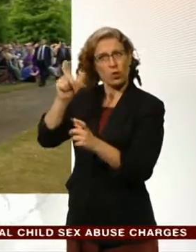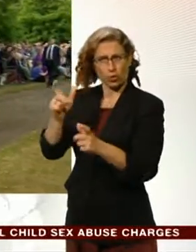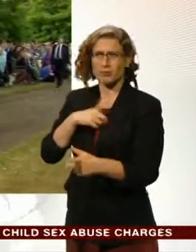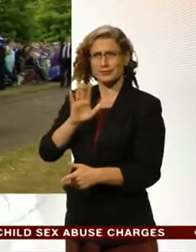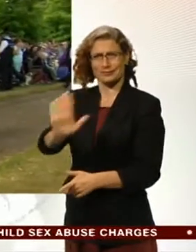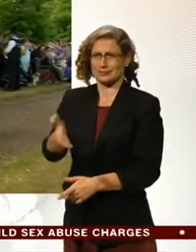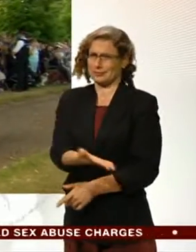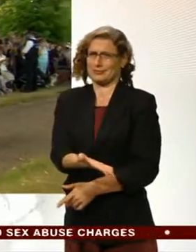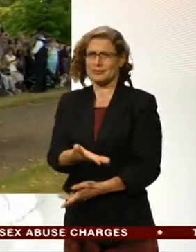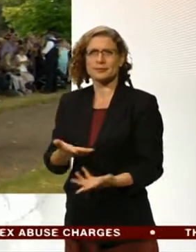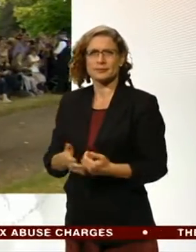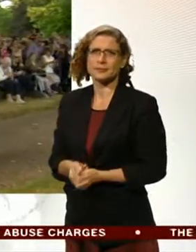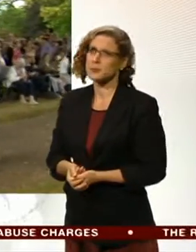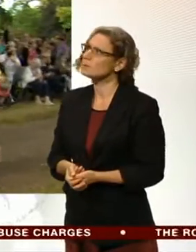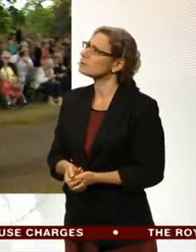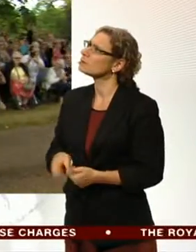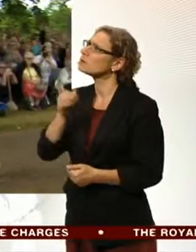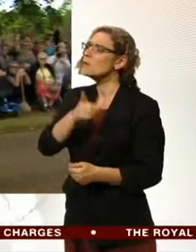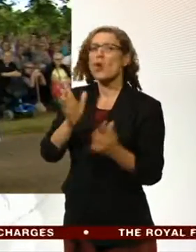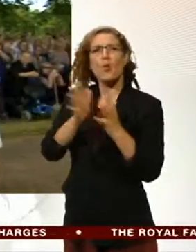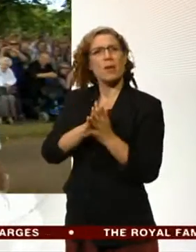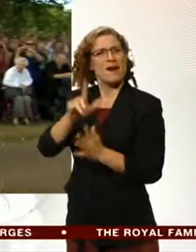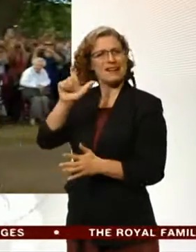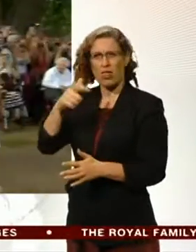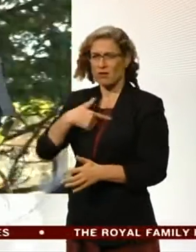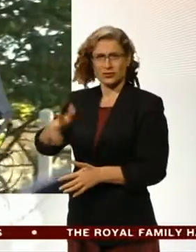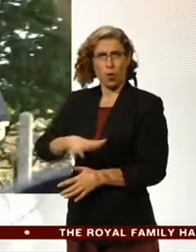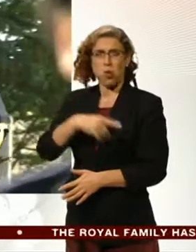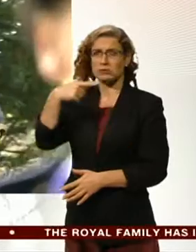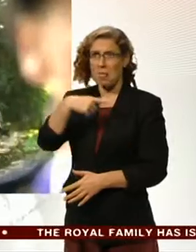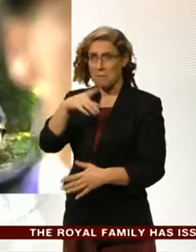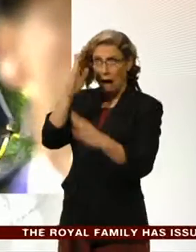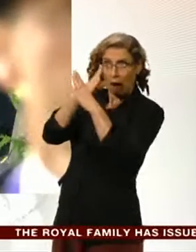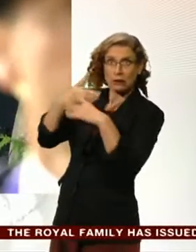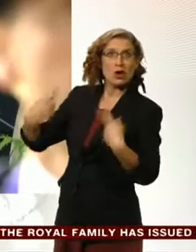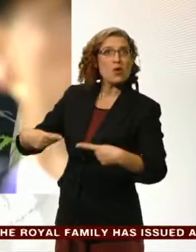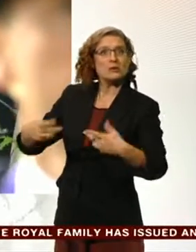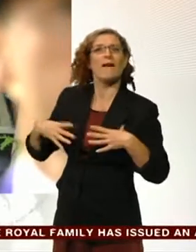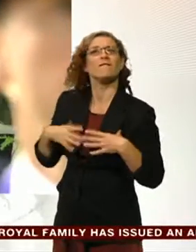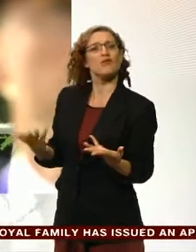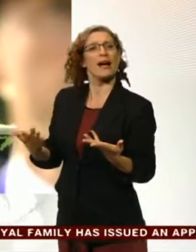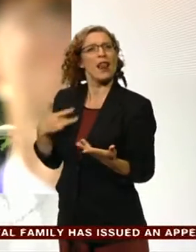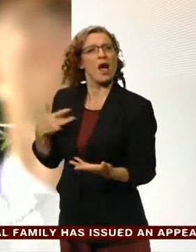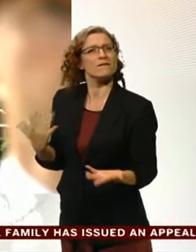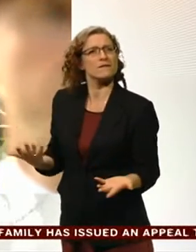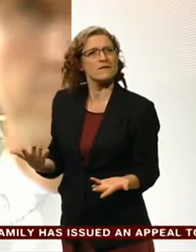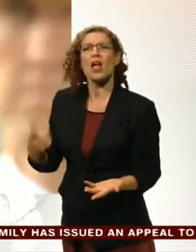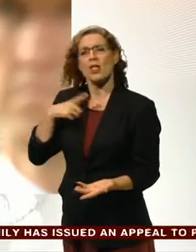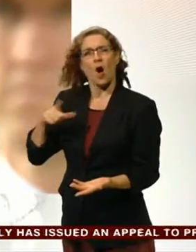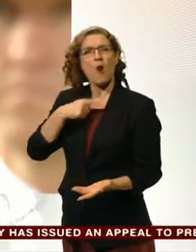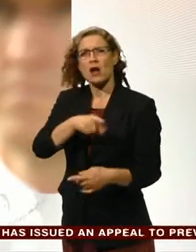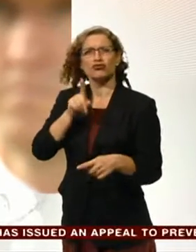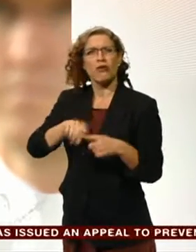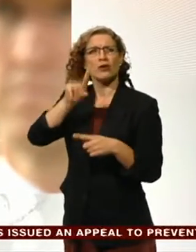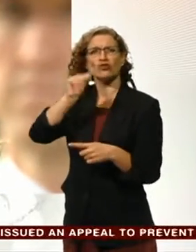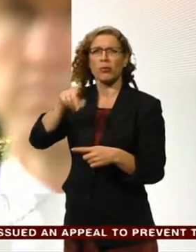William and Catherine say they don't want their children to have to grow up behind palace walls. Hence this determined attempt to stop the snatched